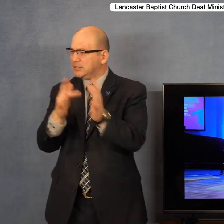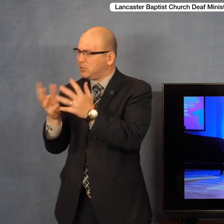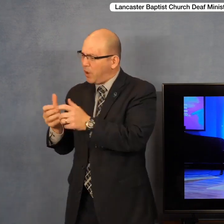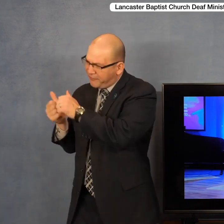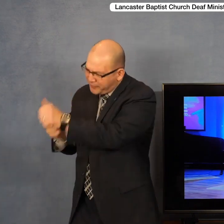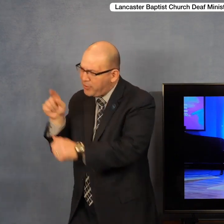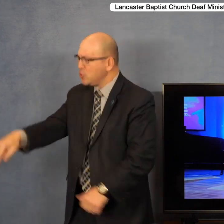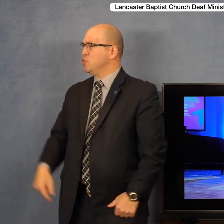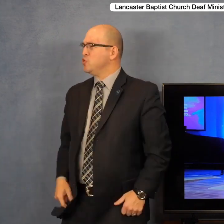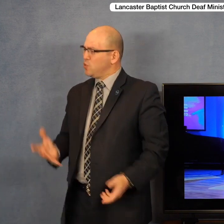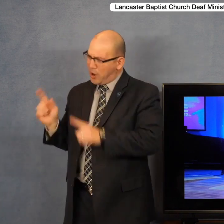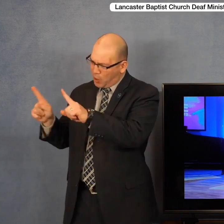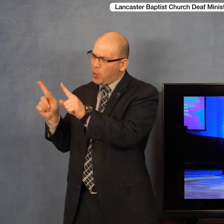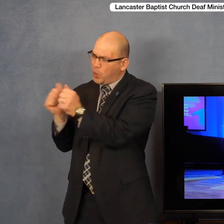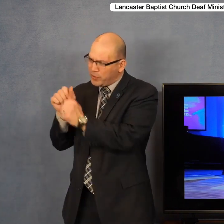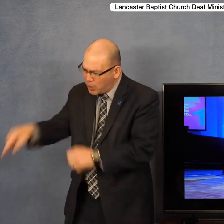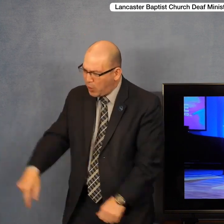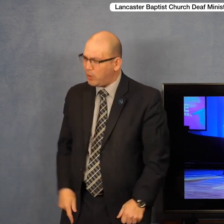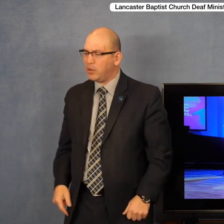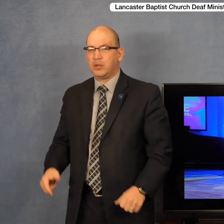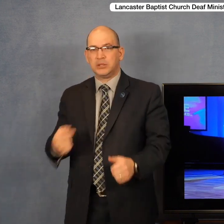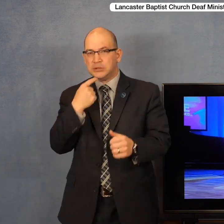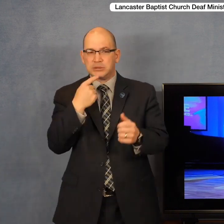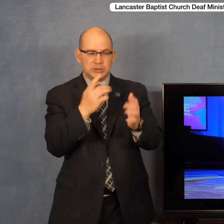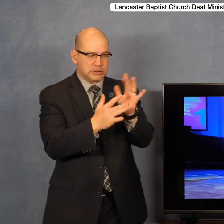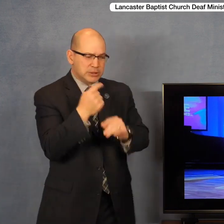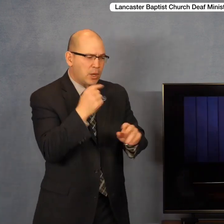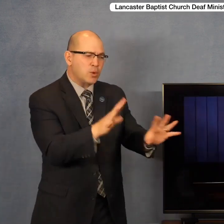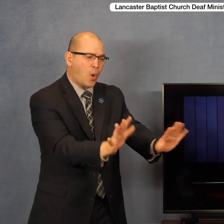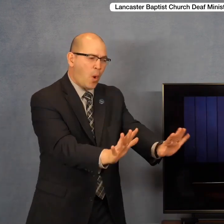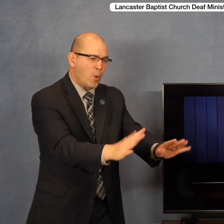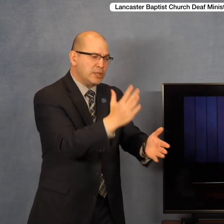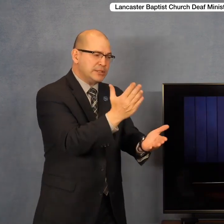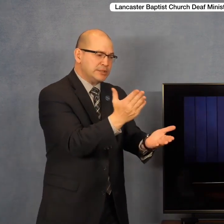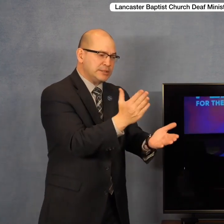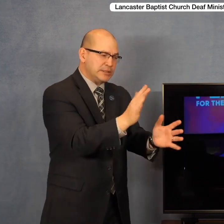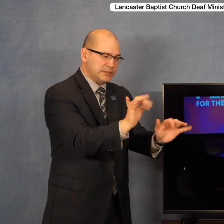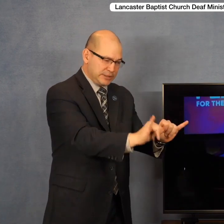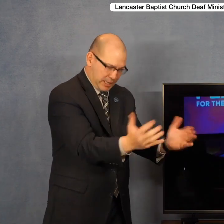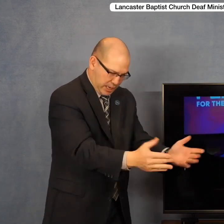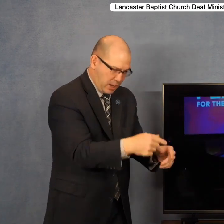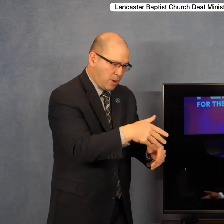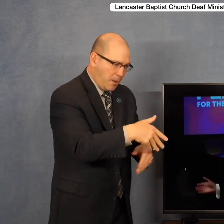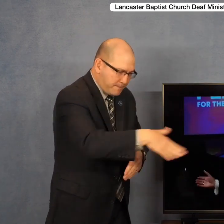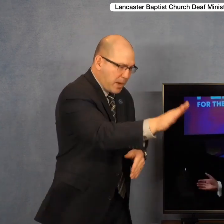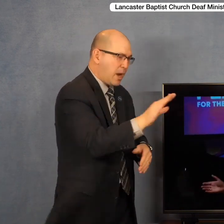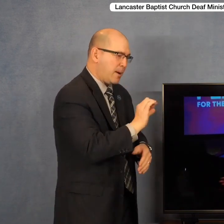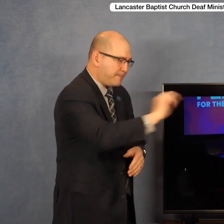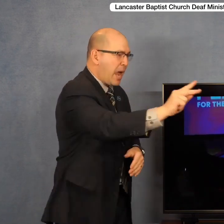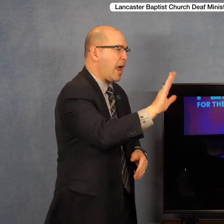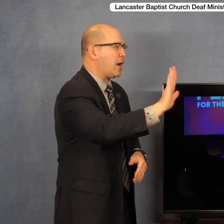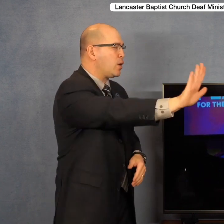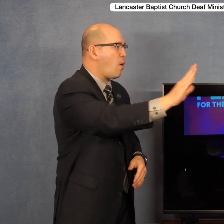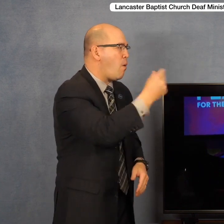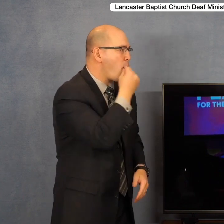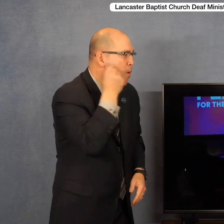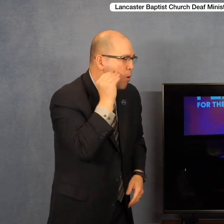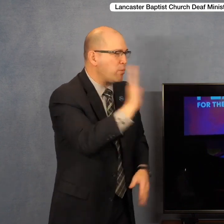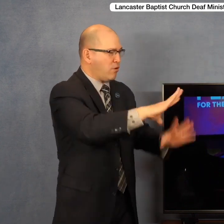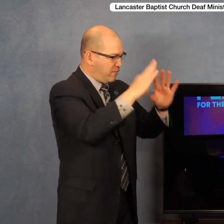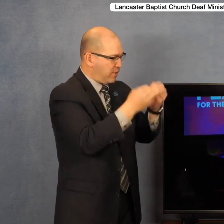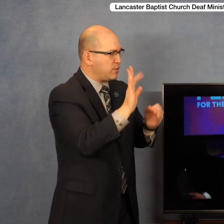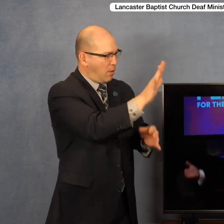Jesus, I want to go with you. Jesus says, no, I want you to go back to your family. I want you to go back to your